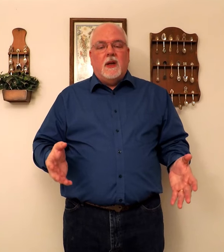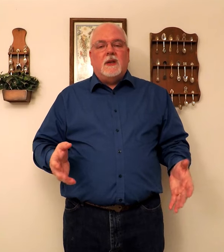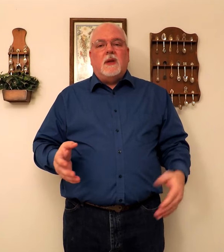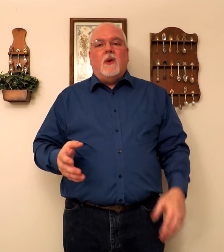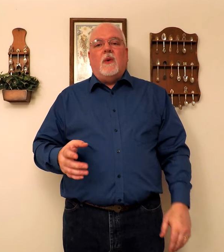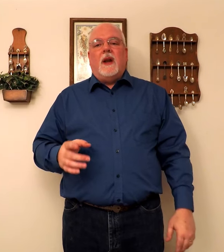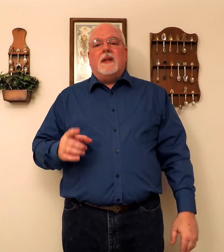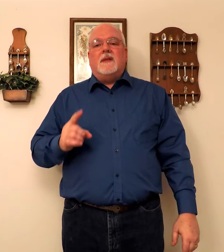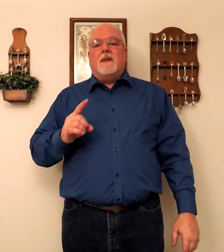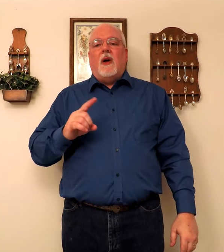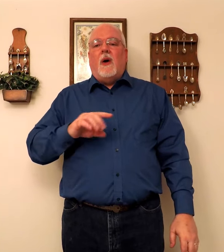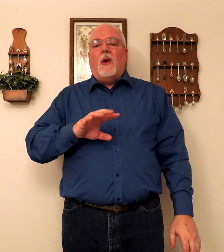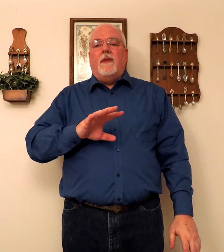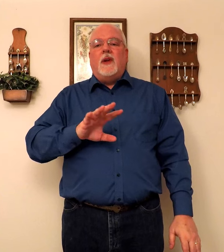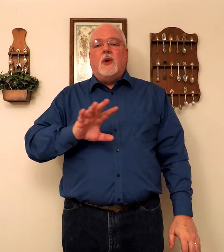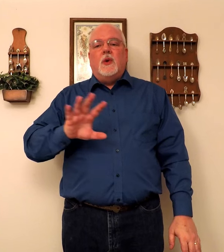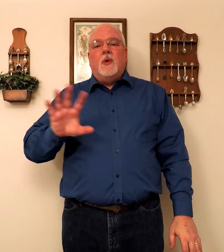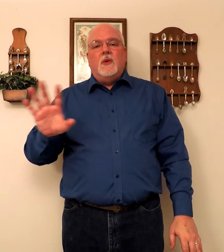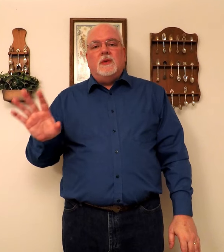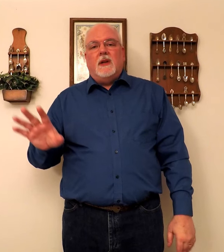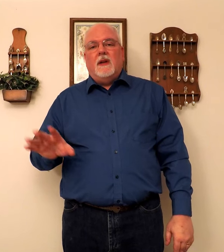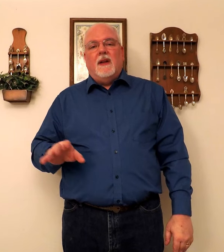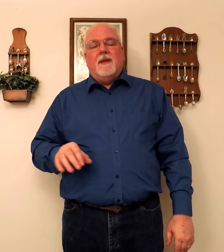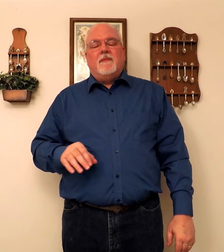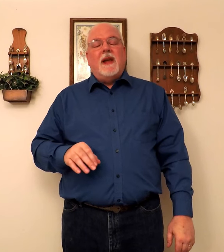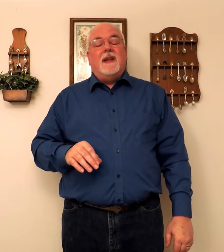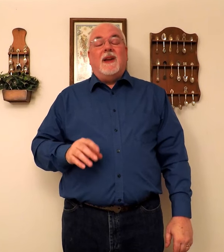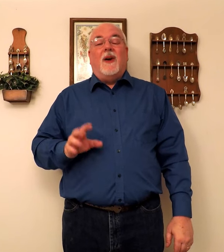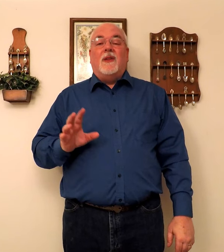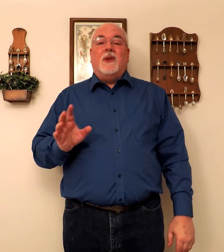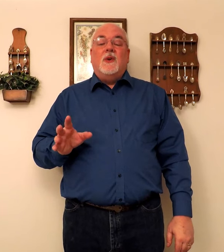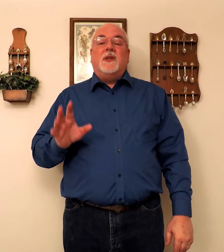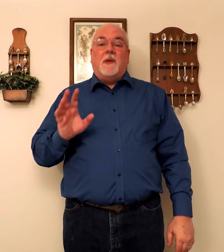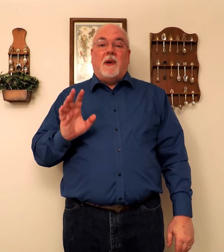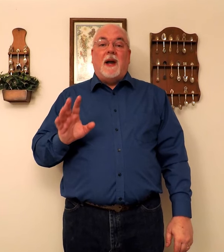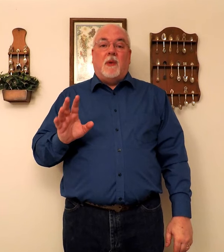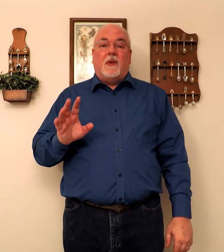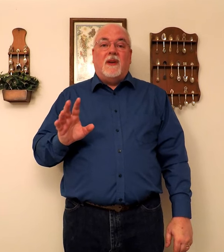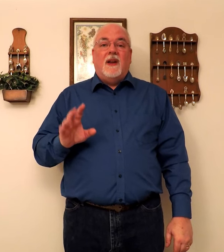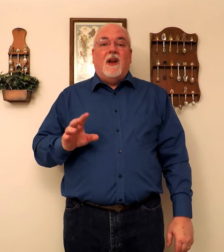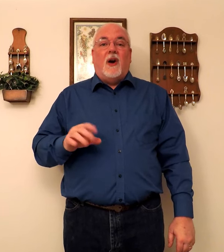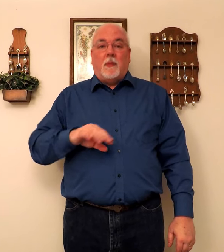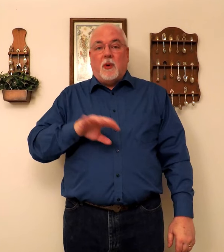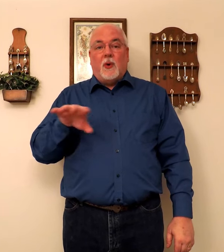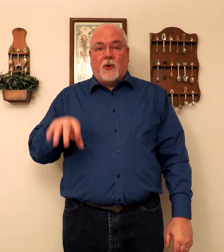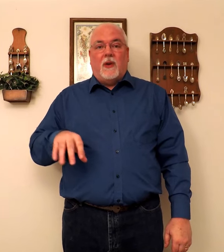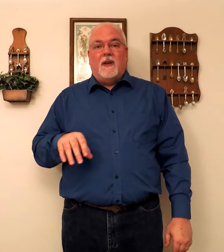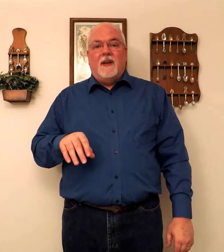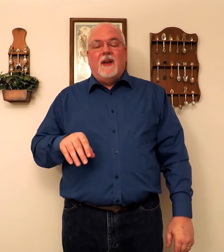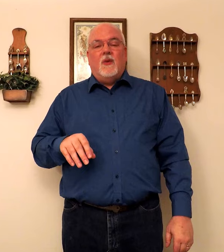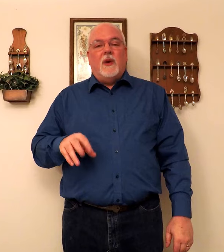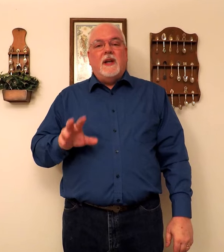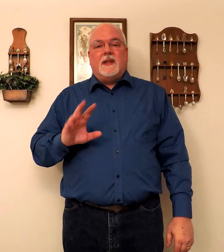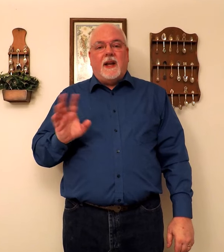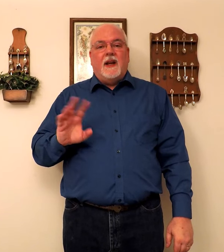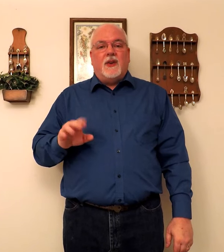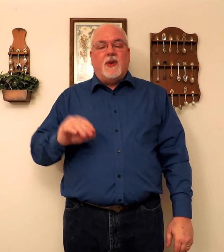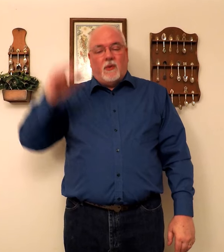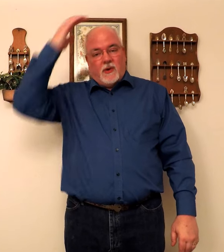So if all of the yous, basically all the yous in the Bible are plural. We just in English don't